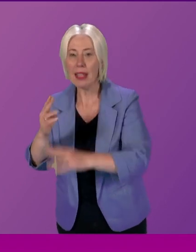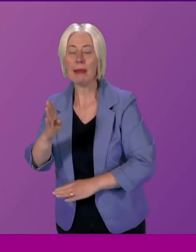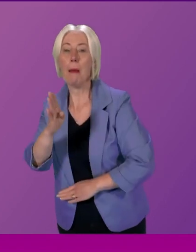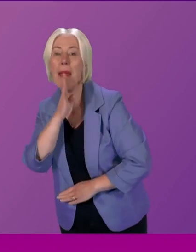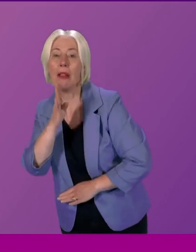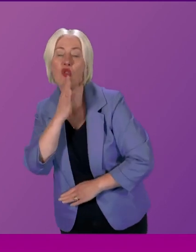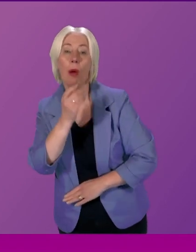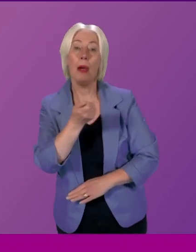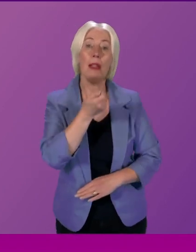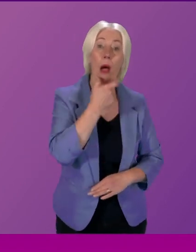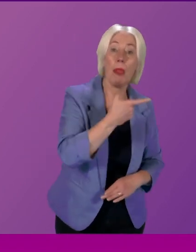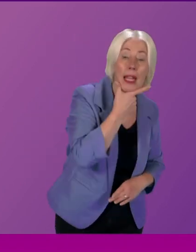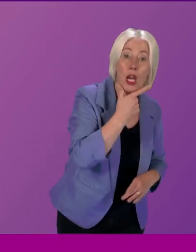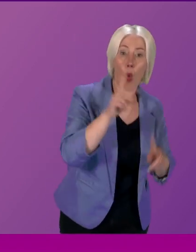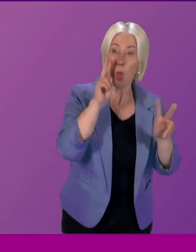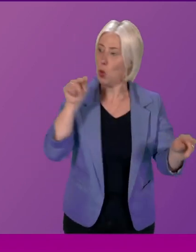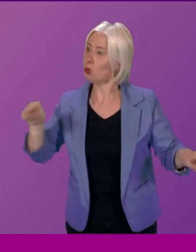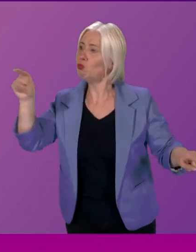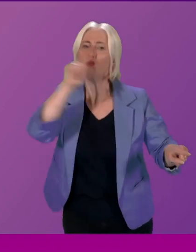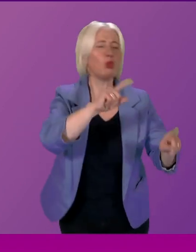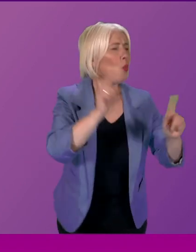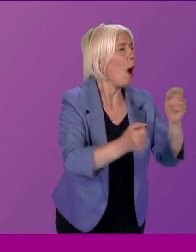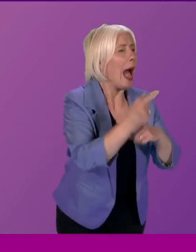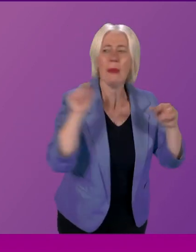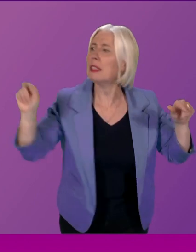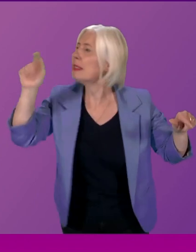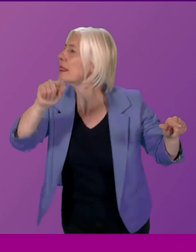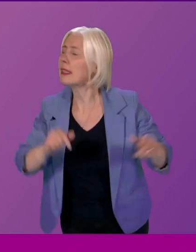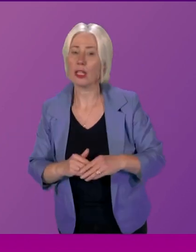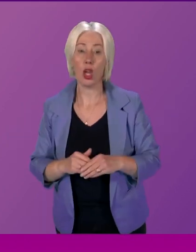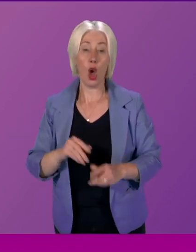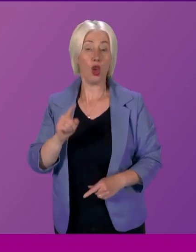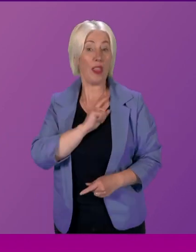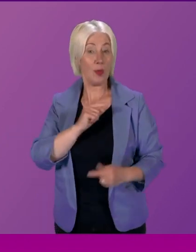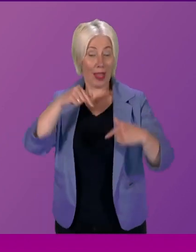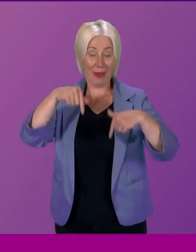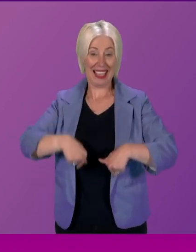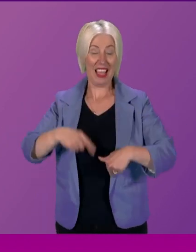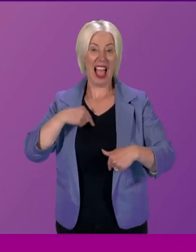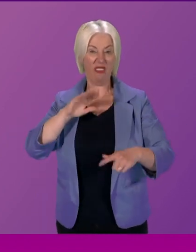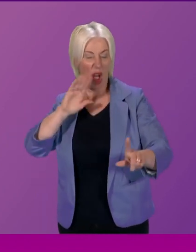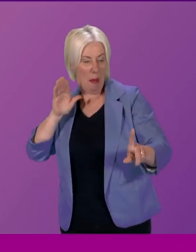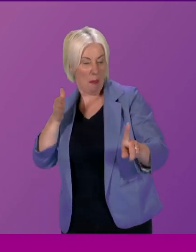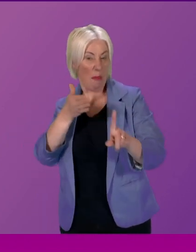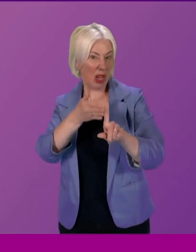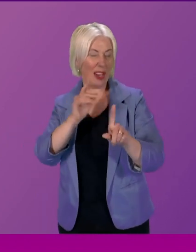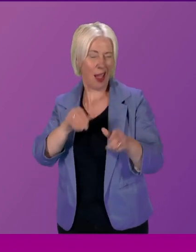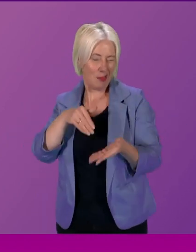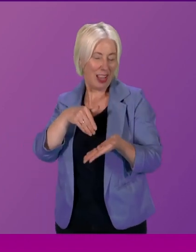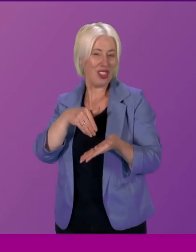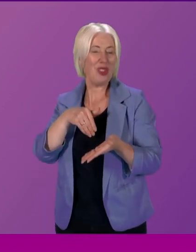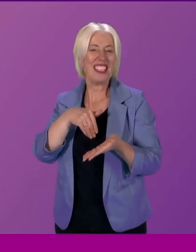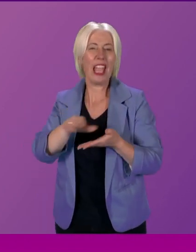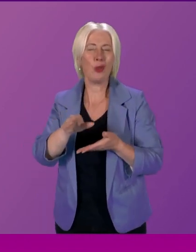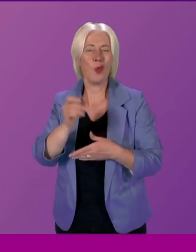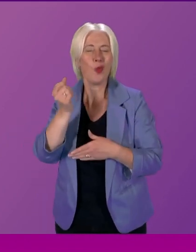So I'm really here to sell to you, I'm here on a mission to sell to you the principle